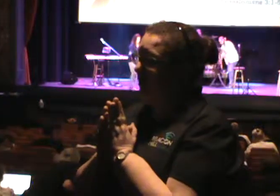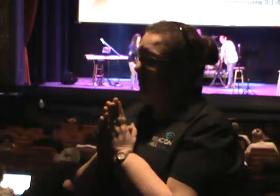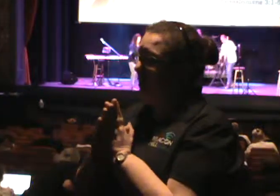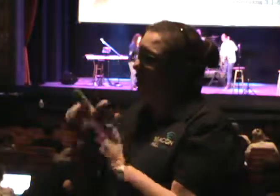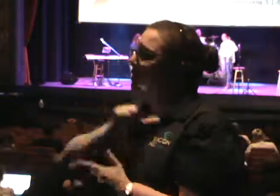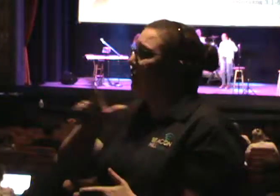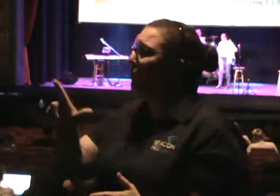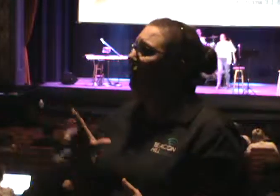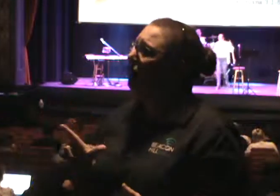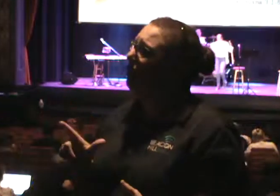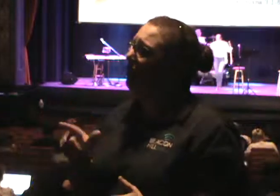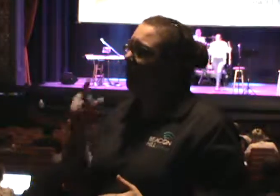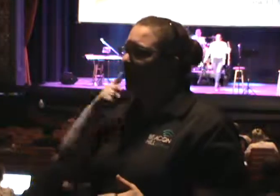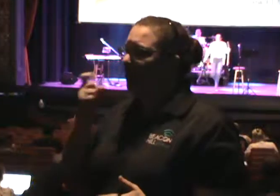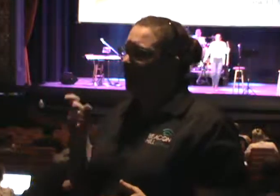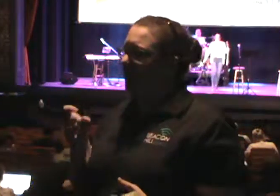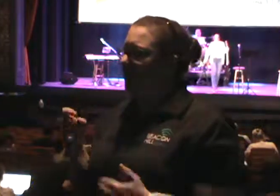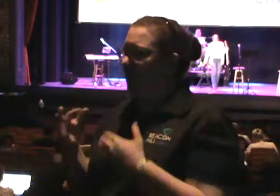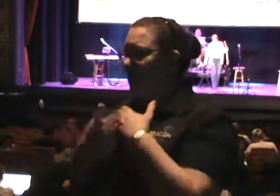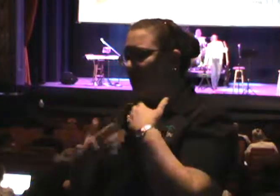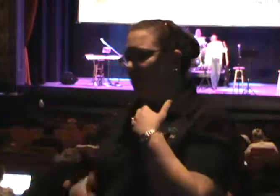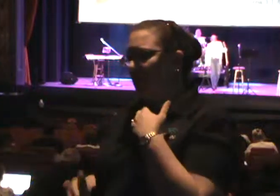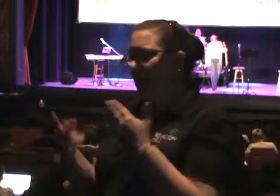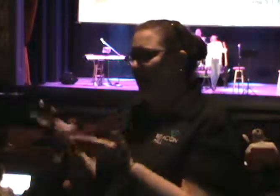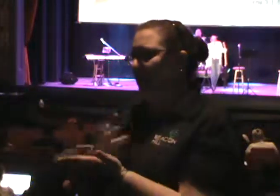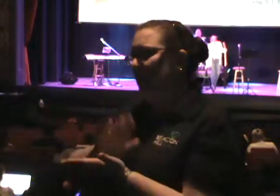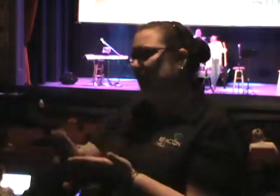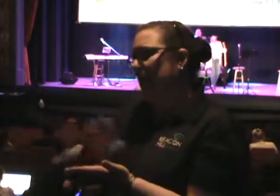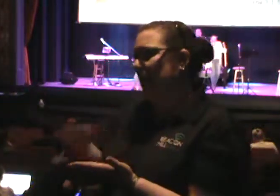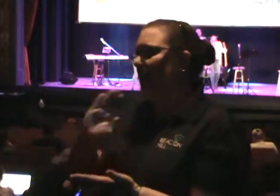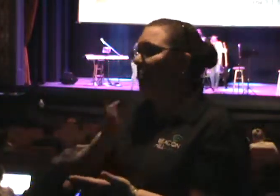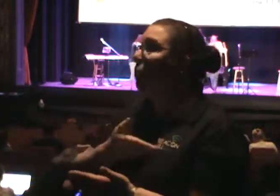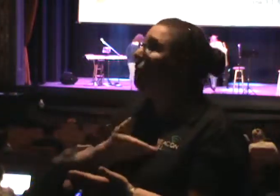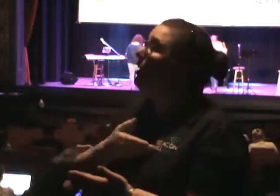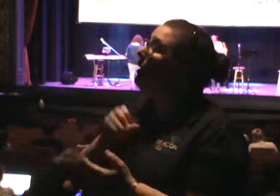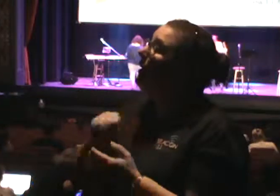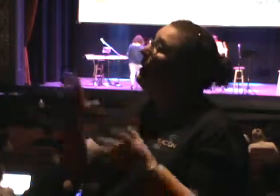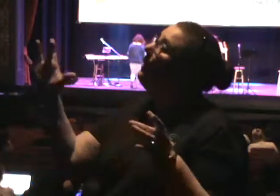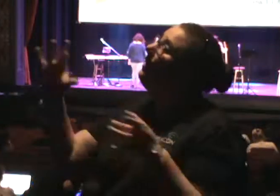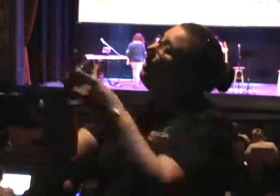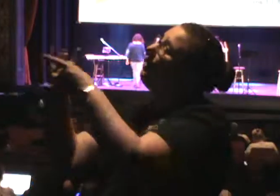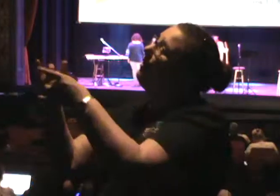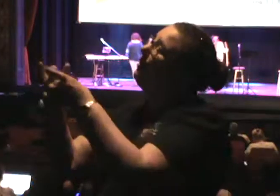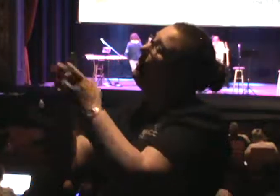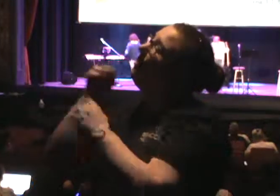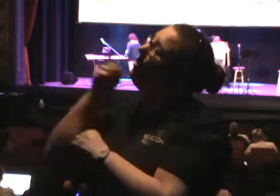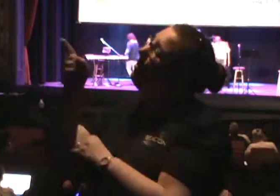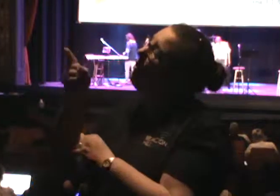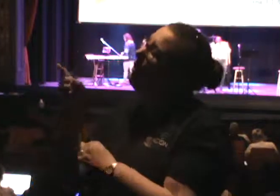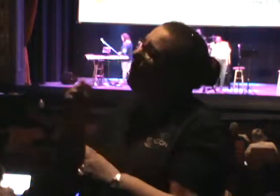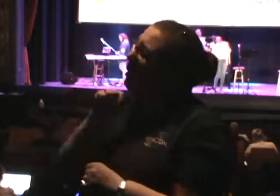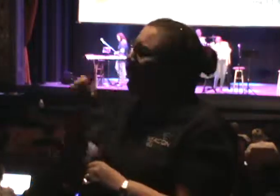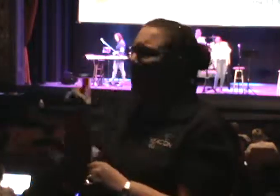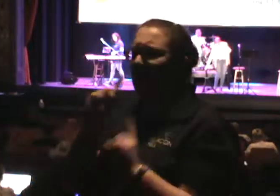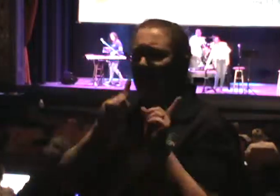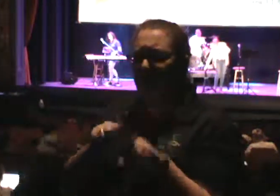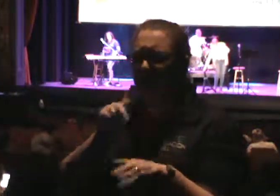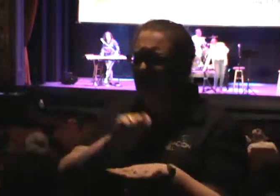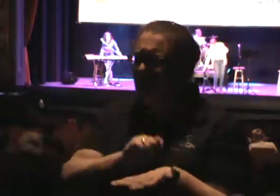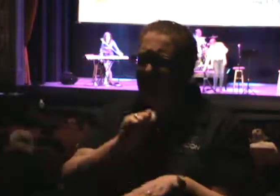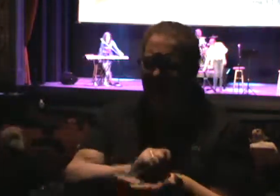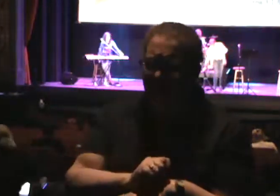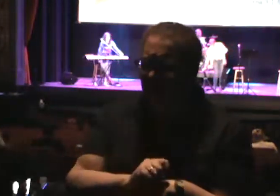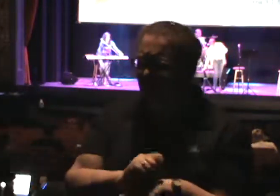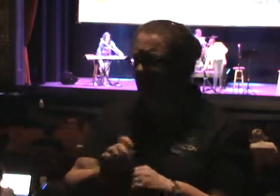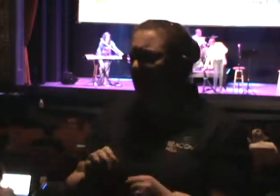Lord, because of the blood of the Lamb, we have access to you. We don't have to go to a temple. We don't have to go